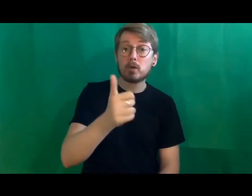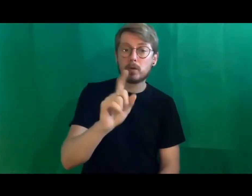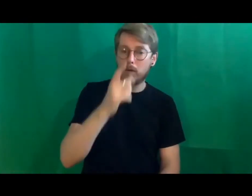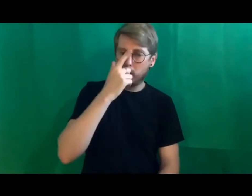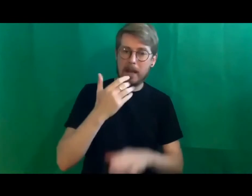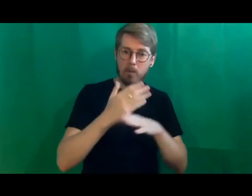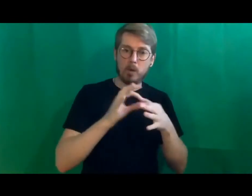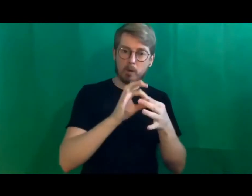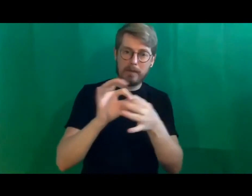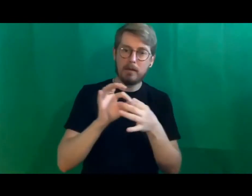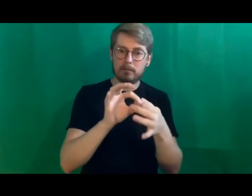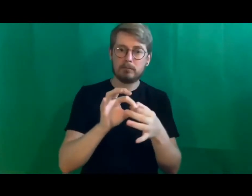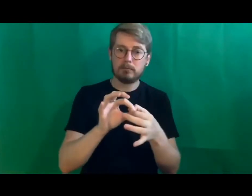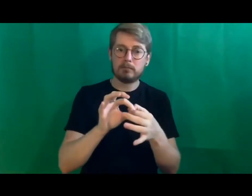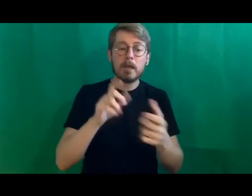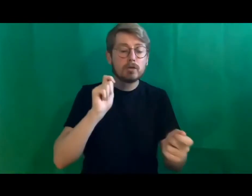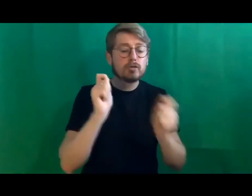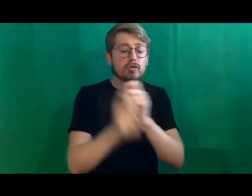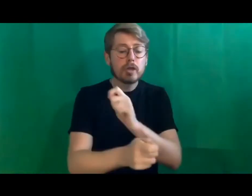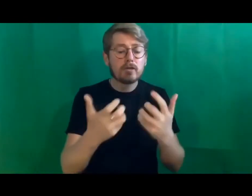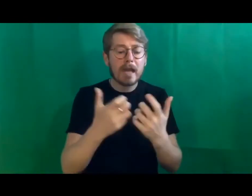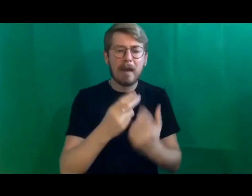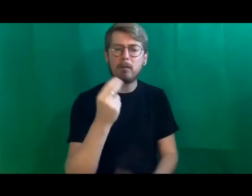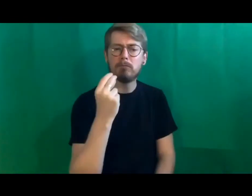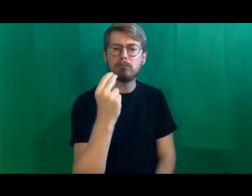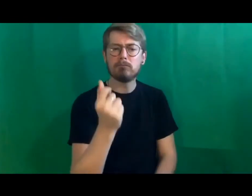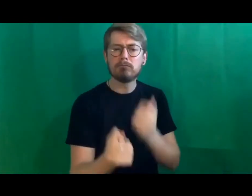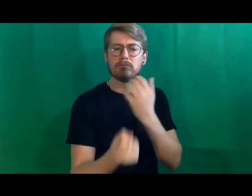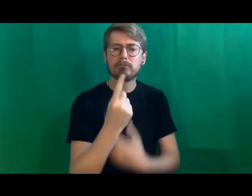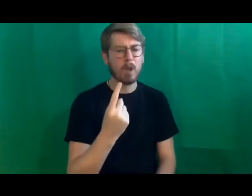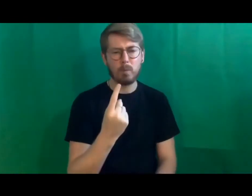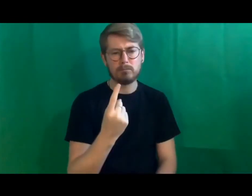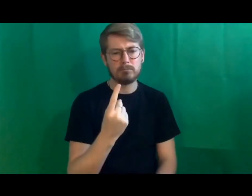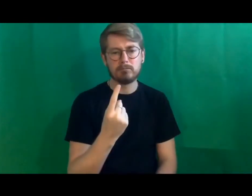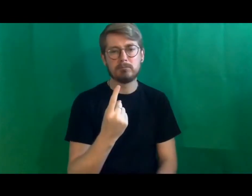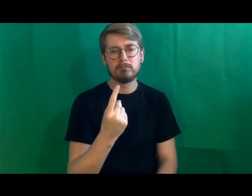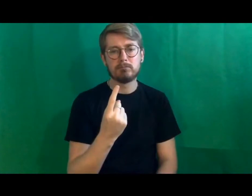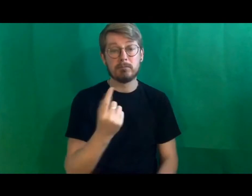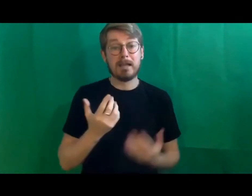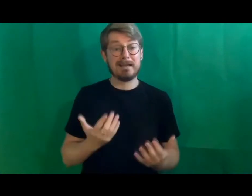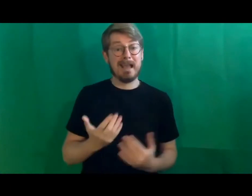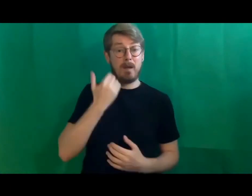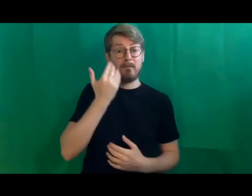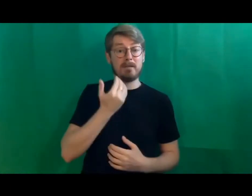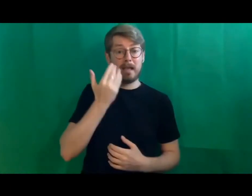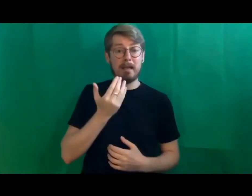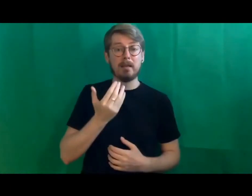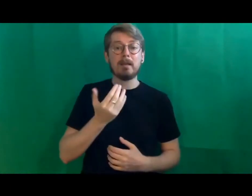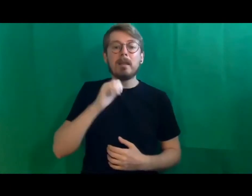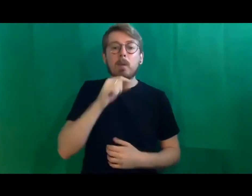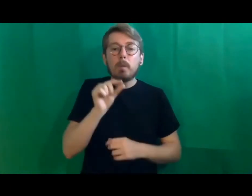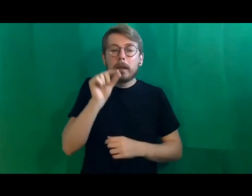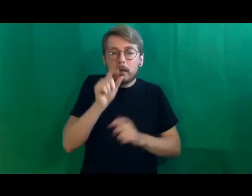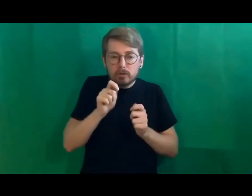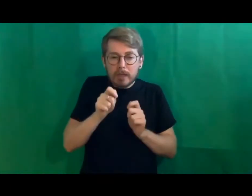I will just say that look change doesn't happen with the flick of a switch and even in our daily lives right now it will be the hundreds of tiny revolutions that take